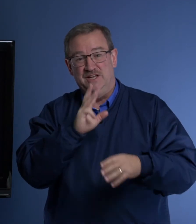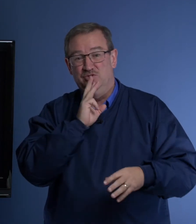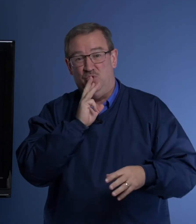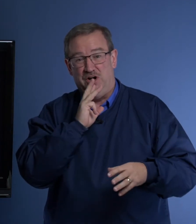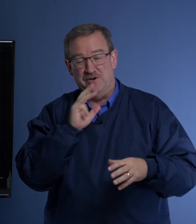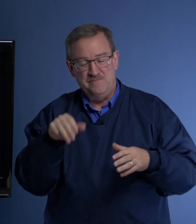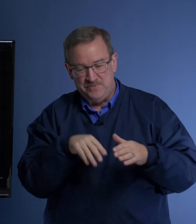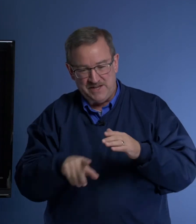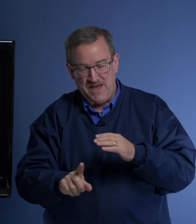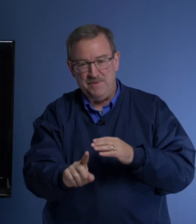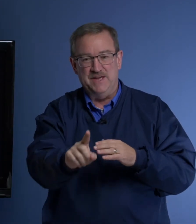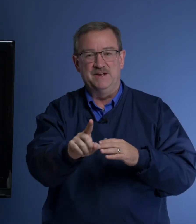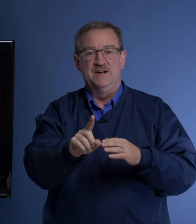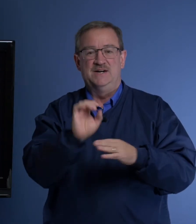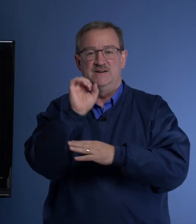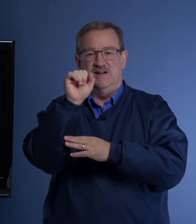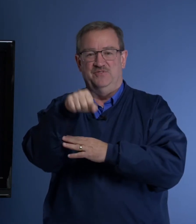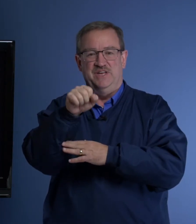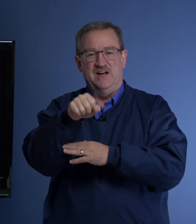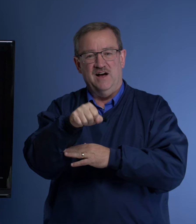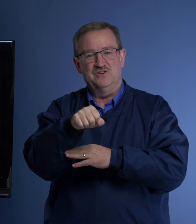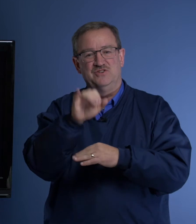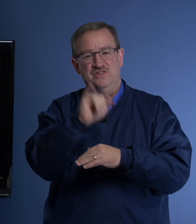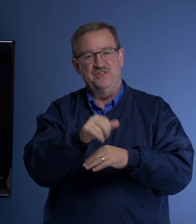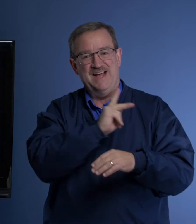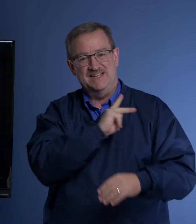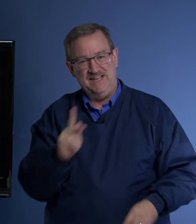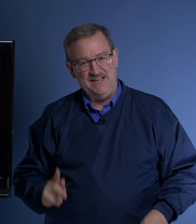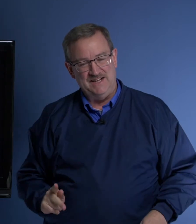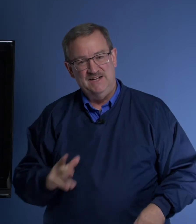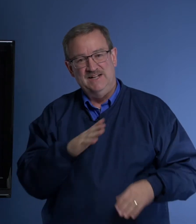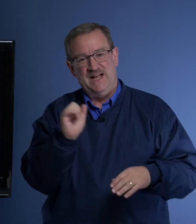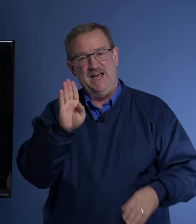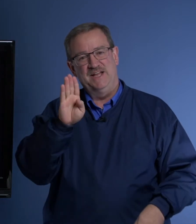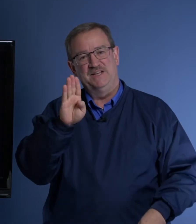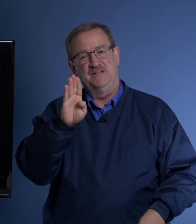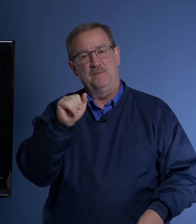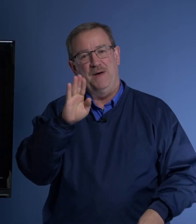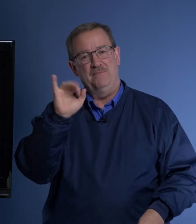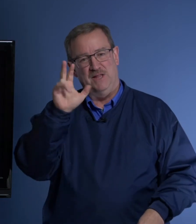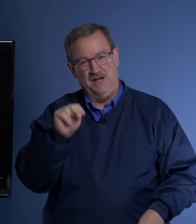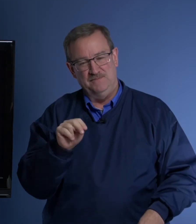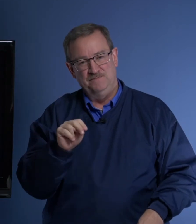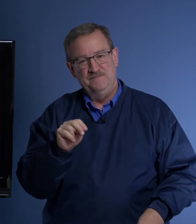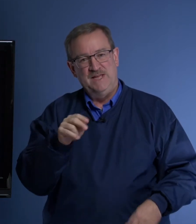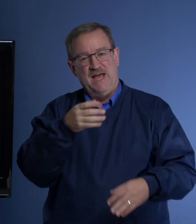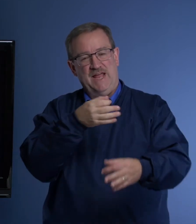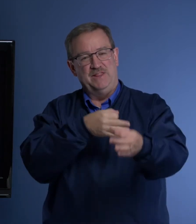the water, they came in and they conquered that king and Babylon. And they